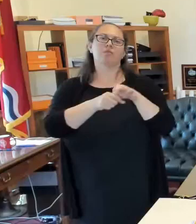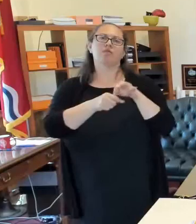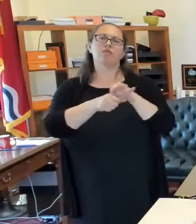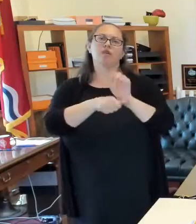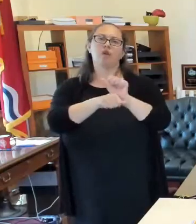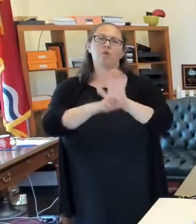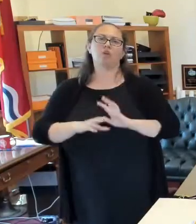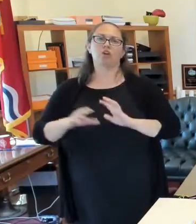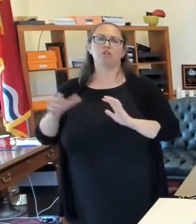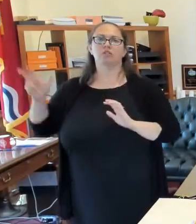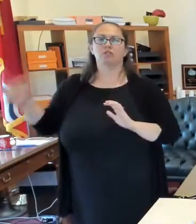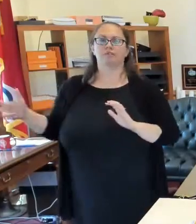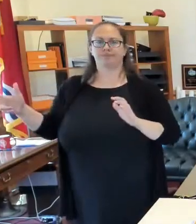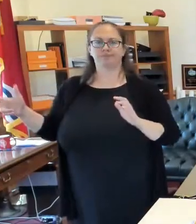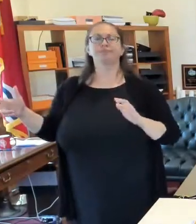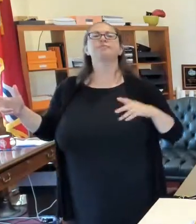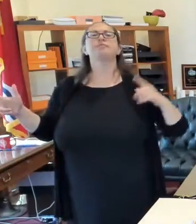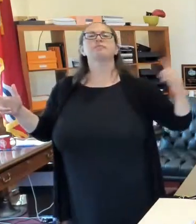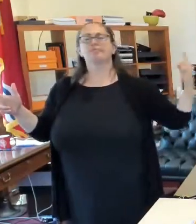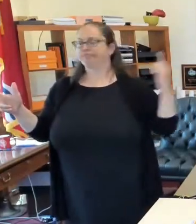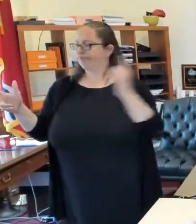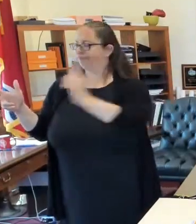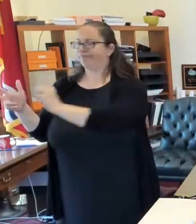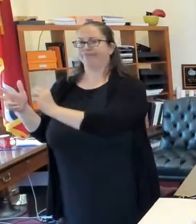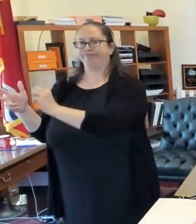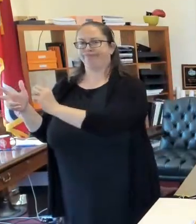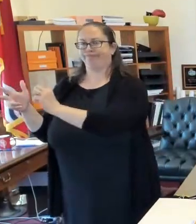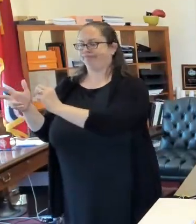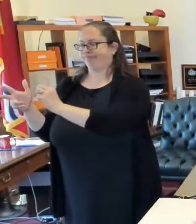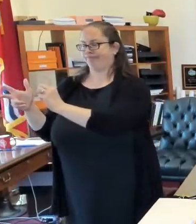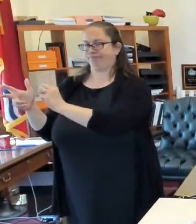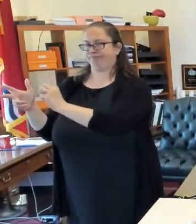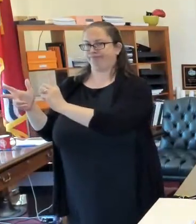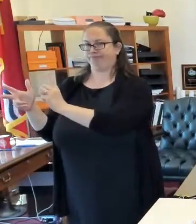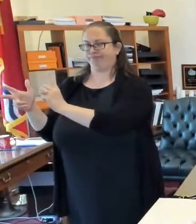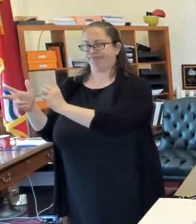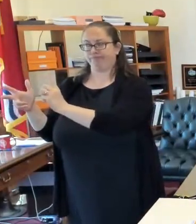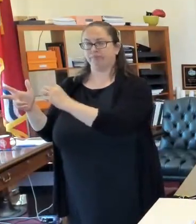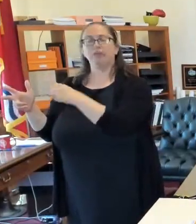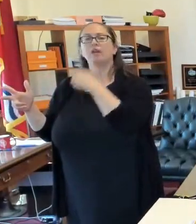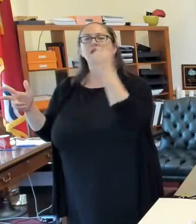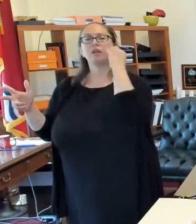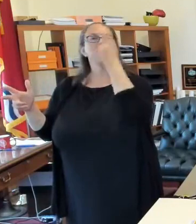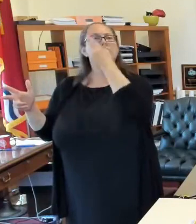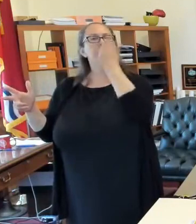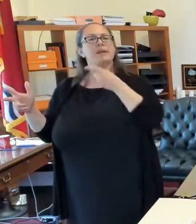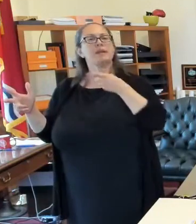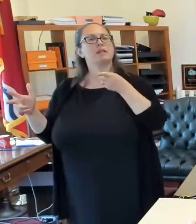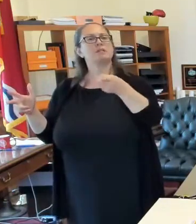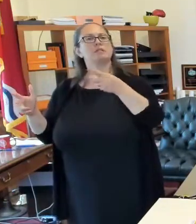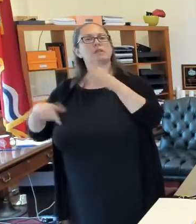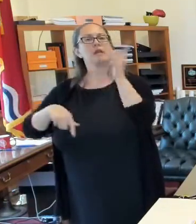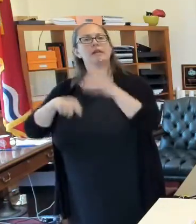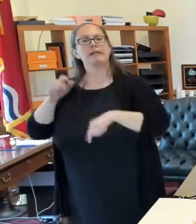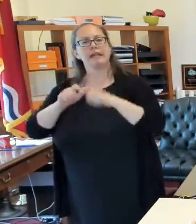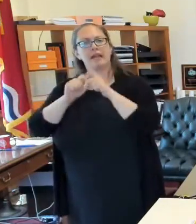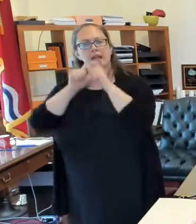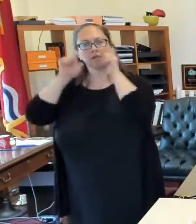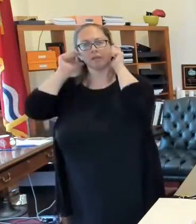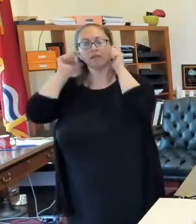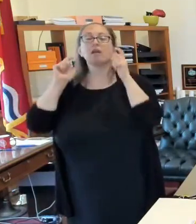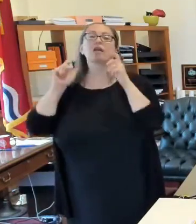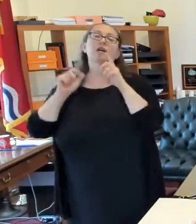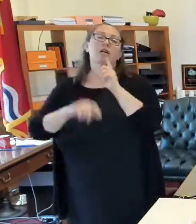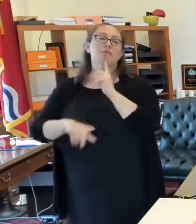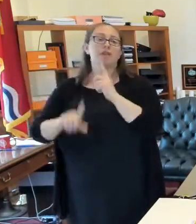to the side of your car if you're there and you're unable to wear a mask into the polling place. So the goal is to